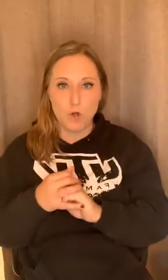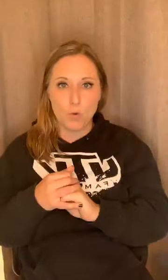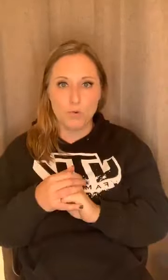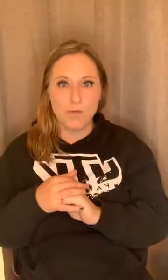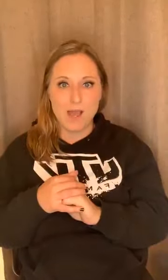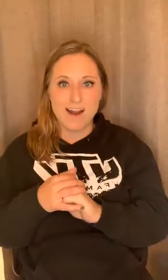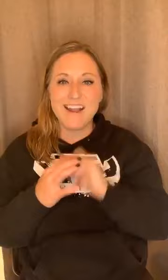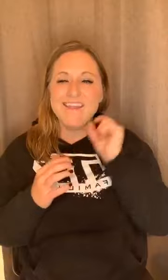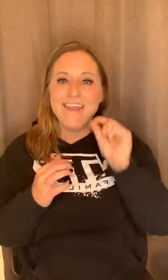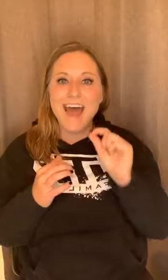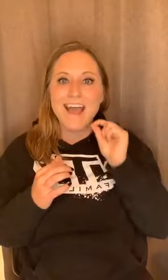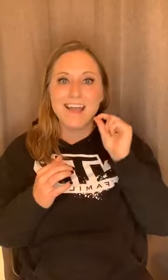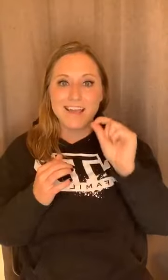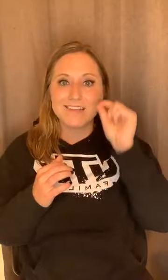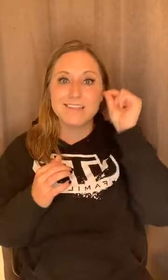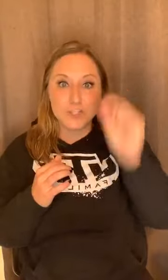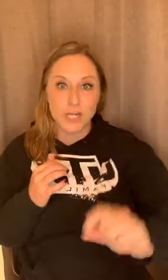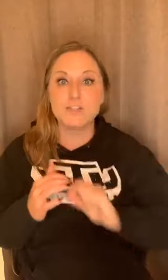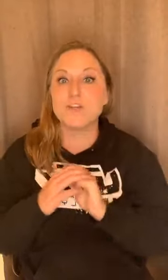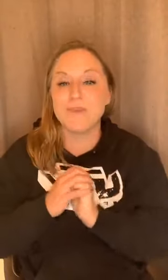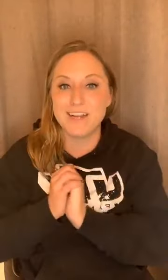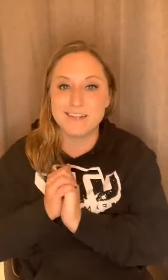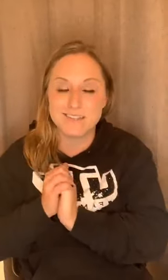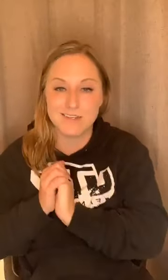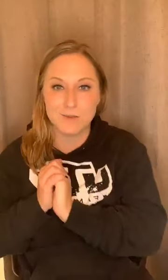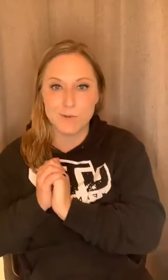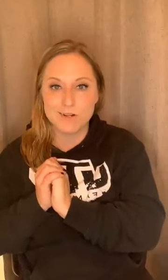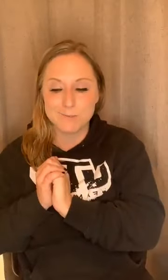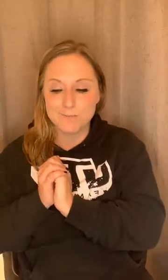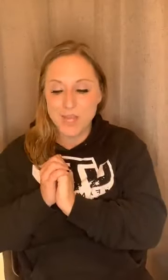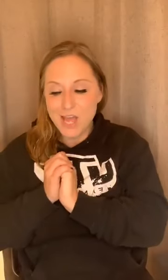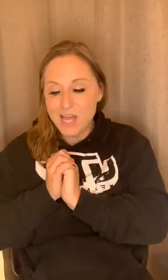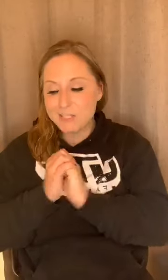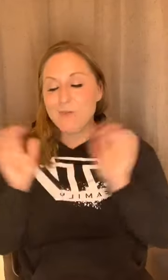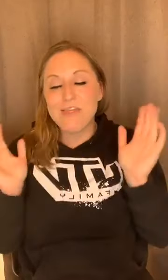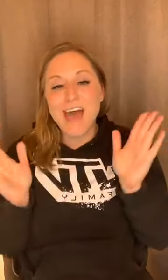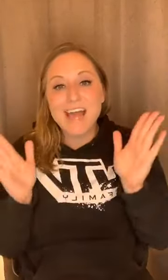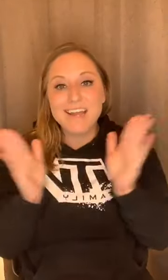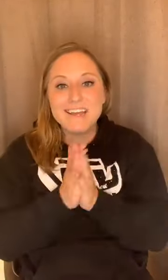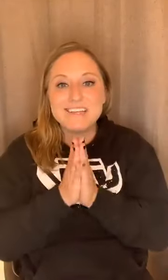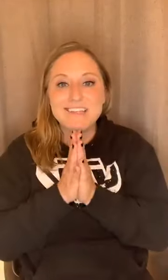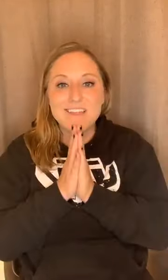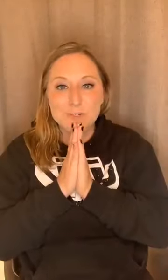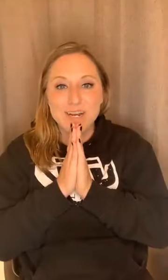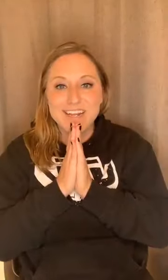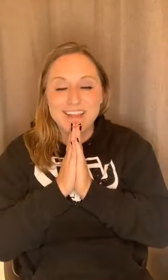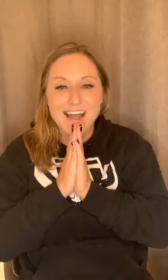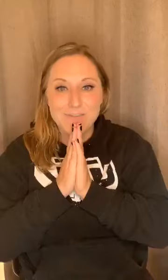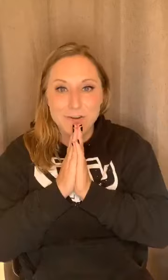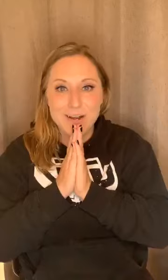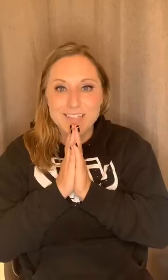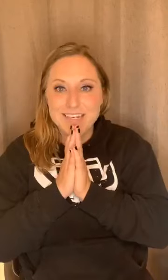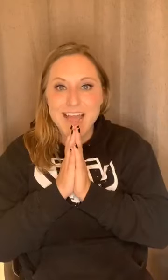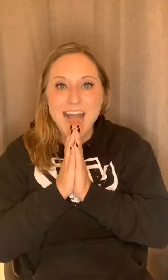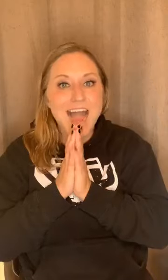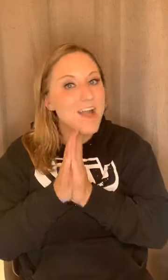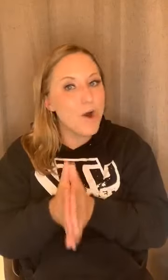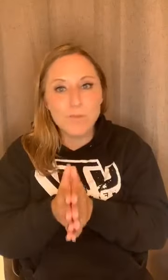own who they are. And that is the change that we need to see in the world. So that is the training that I have for you guys today. I hope you